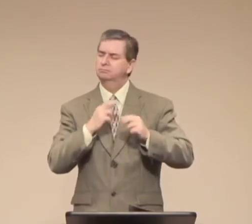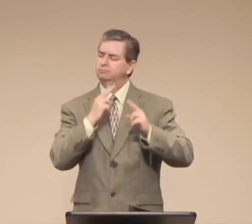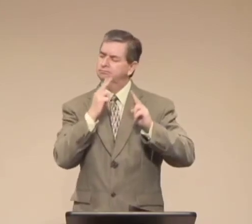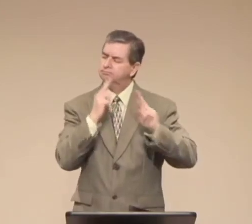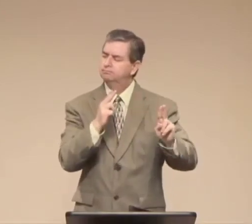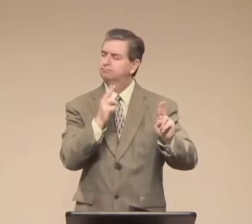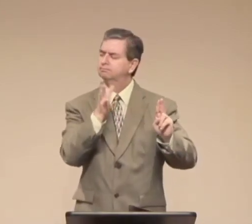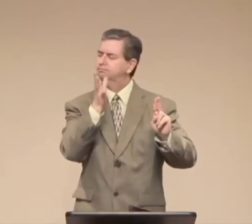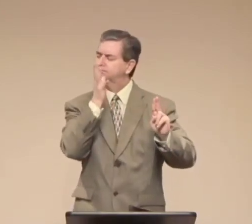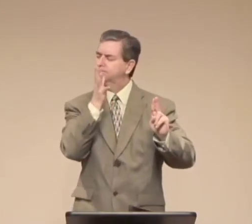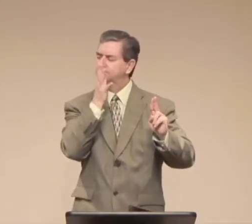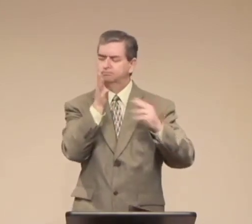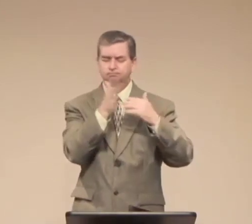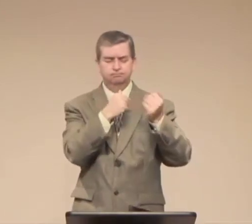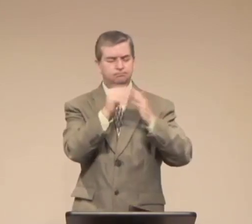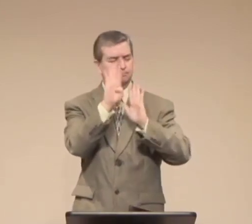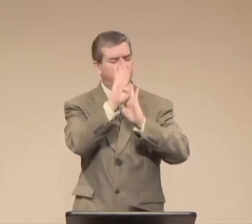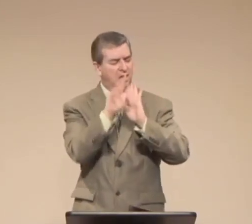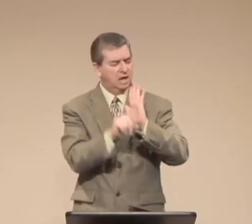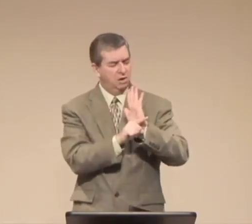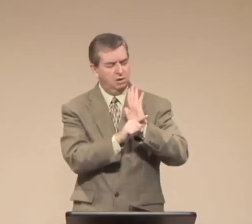Through our own suffering,